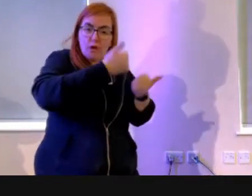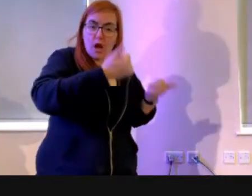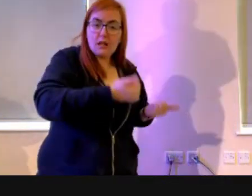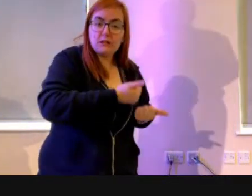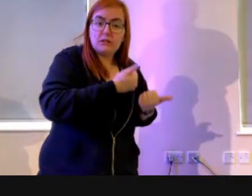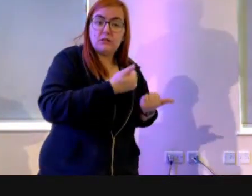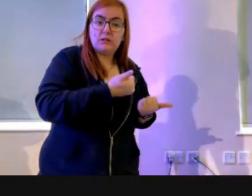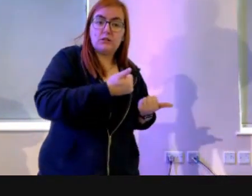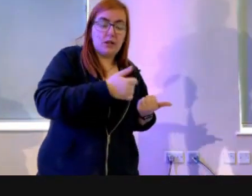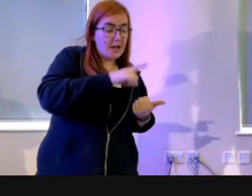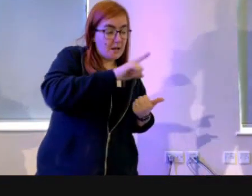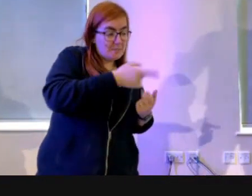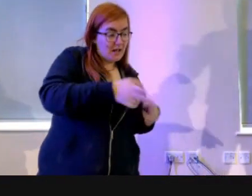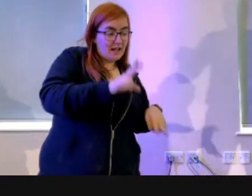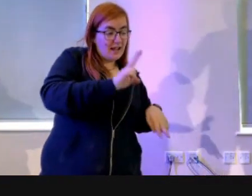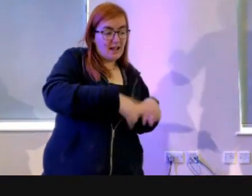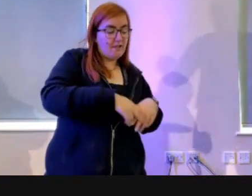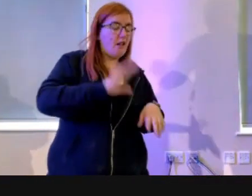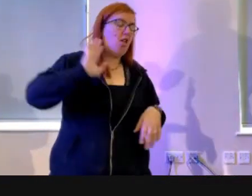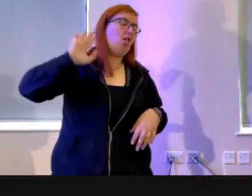But if you do not do what is right,